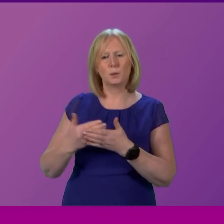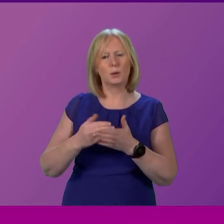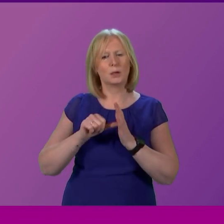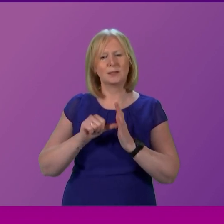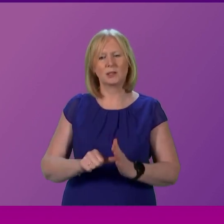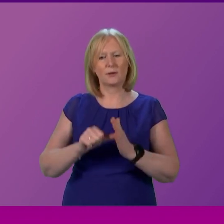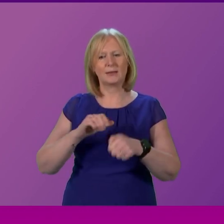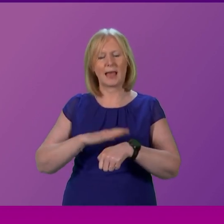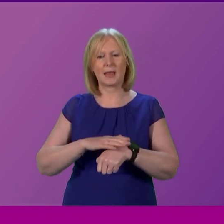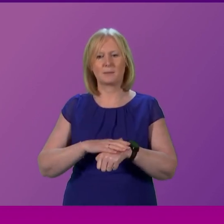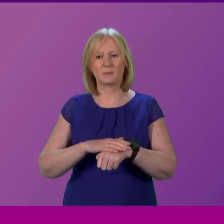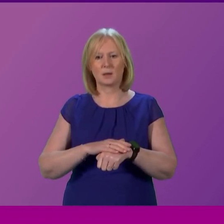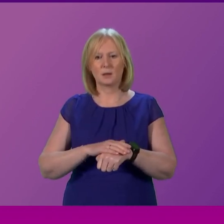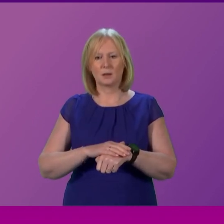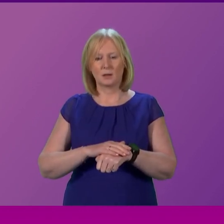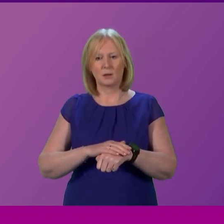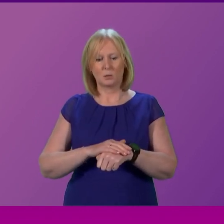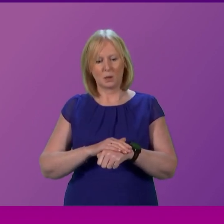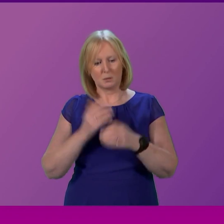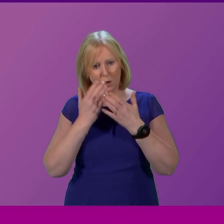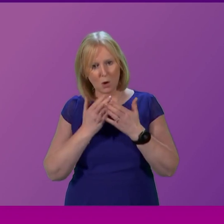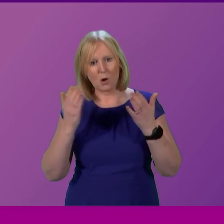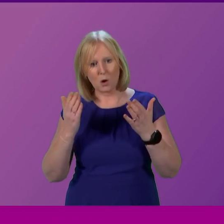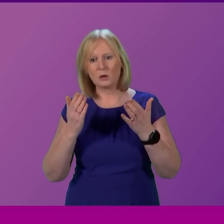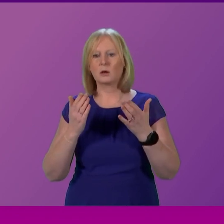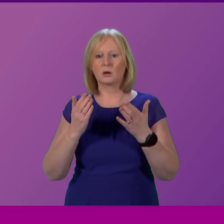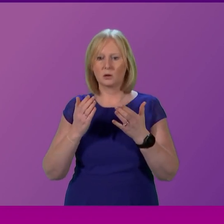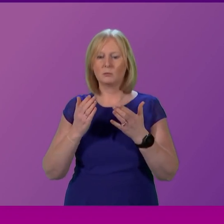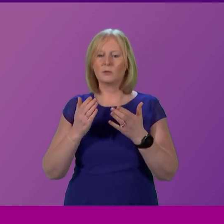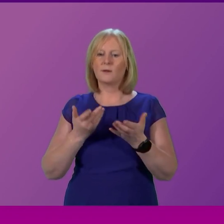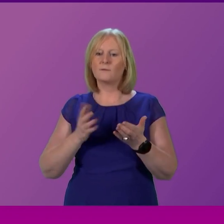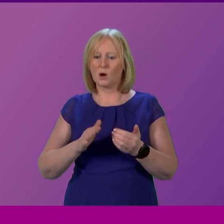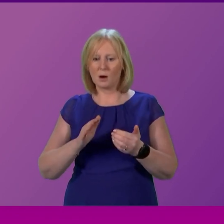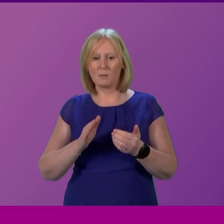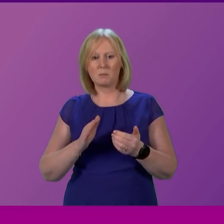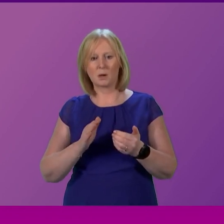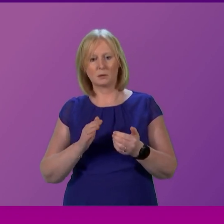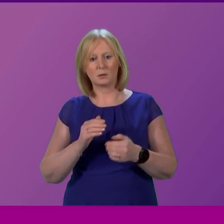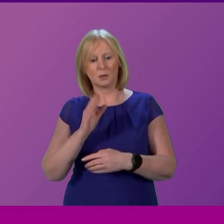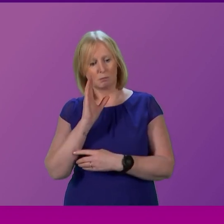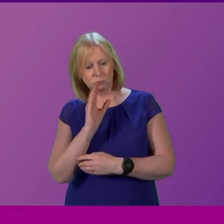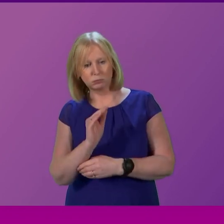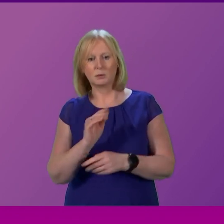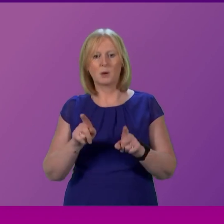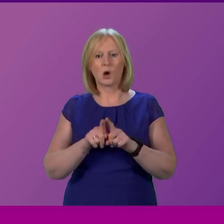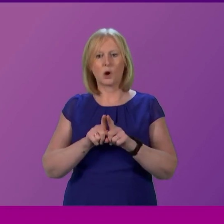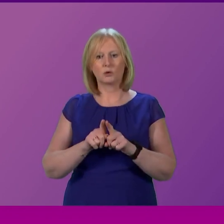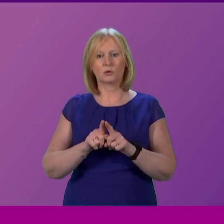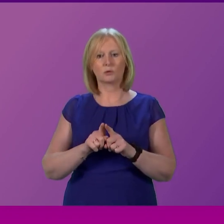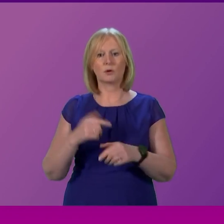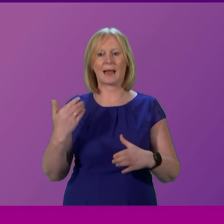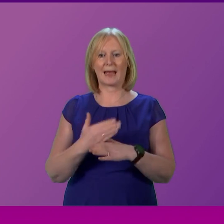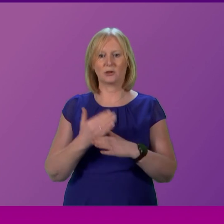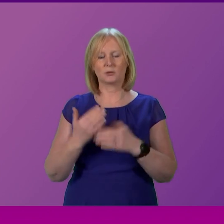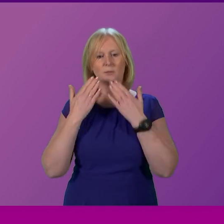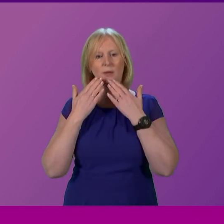continue to honour them, not just with warm words, but through our deeds too. Thank you for the ability and the time to make this statement. Of course, I'm happy to take questions